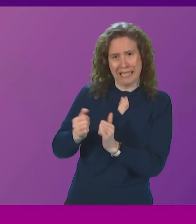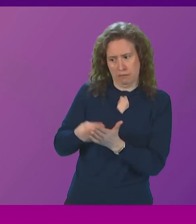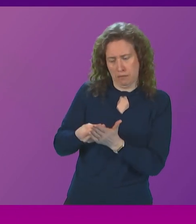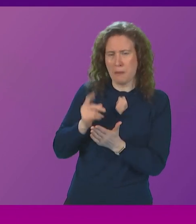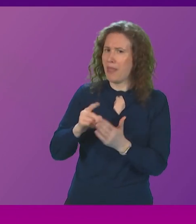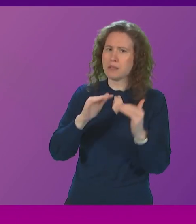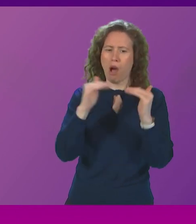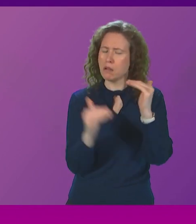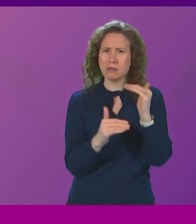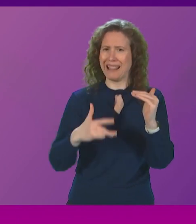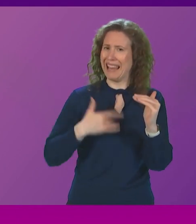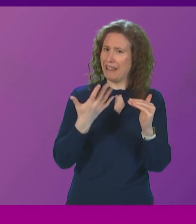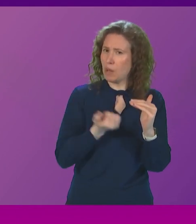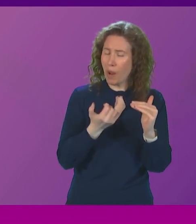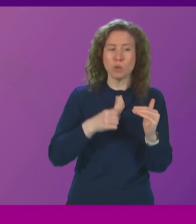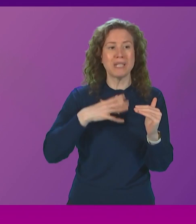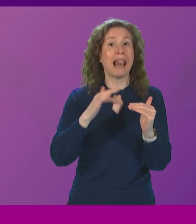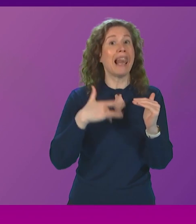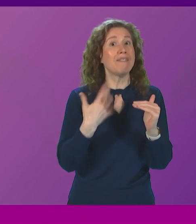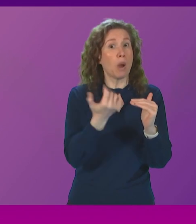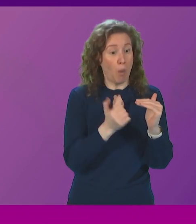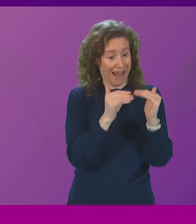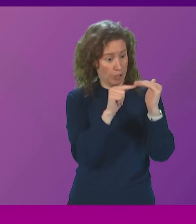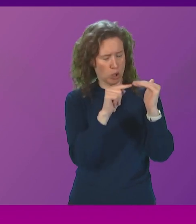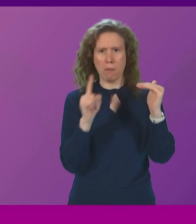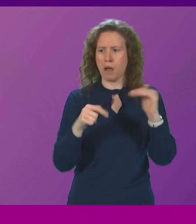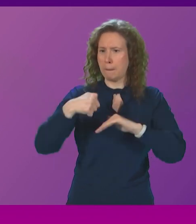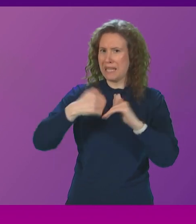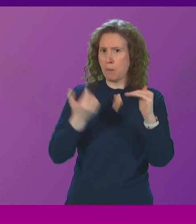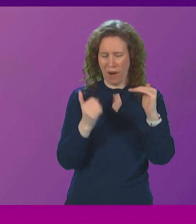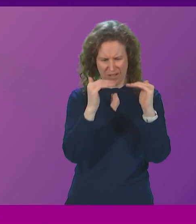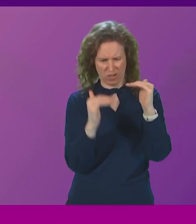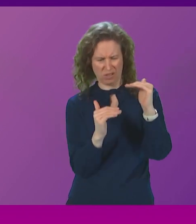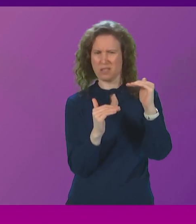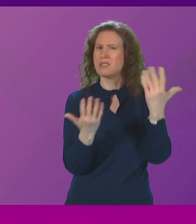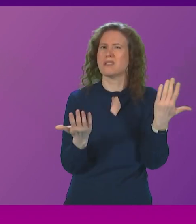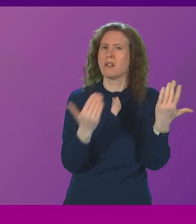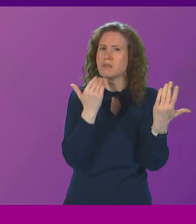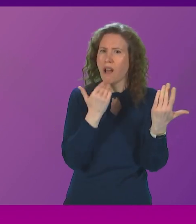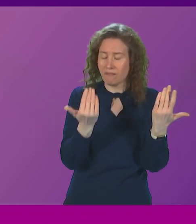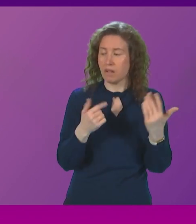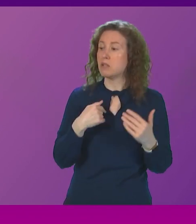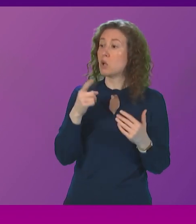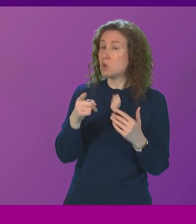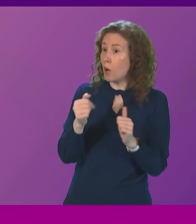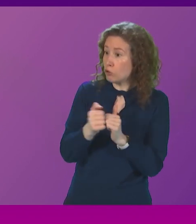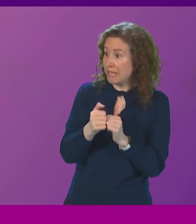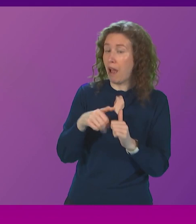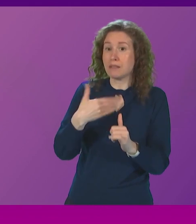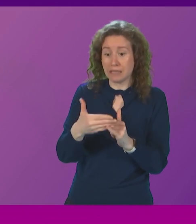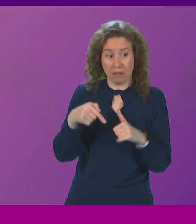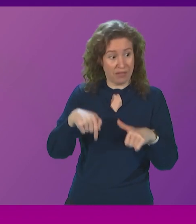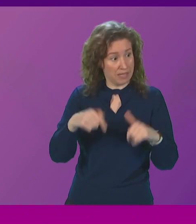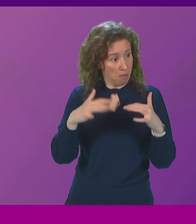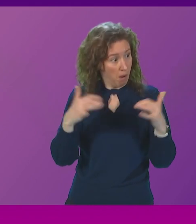which would help people meet the cost of living does the first minister agree with me that until this parliament has the